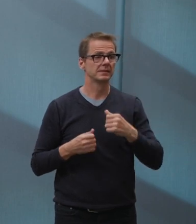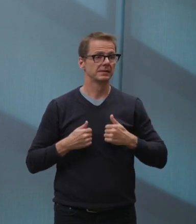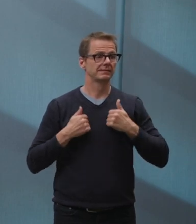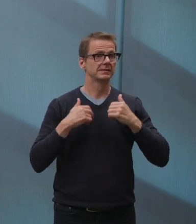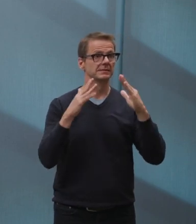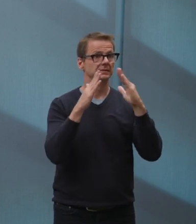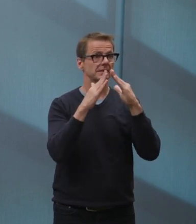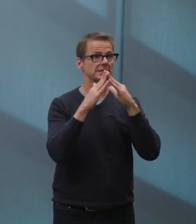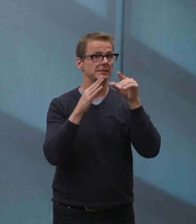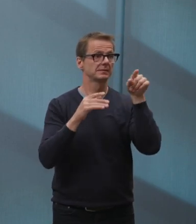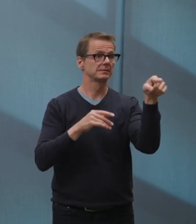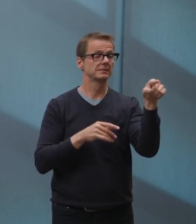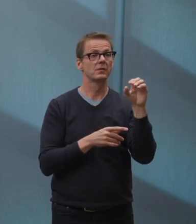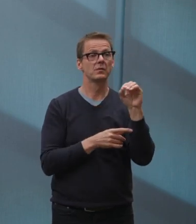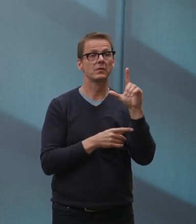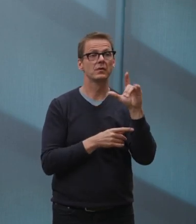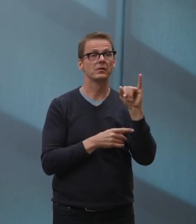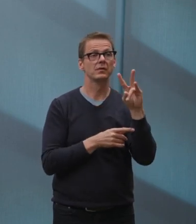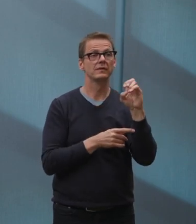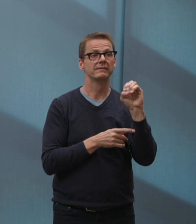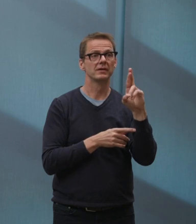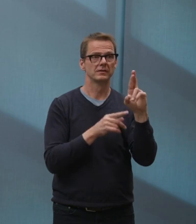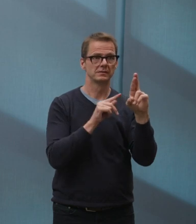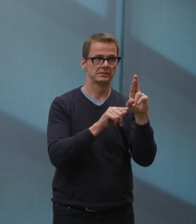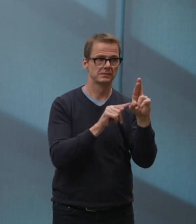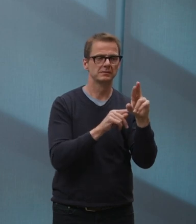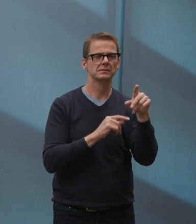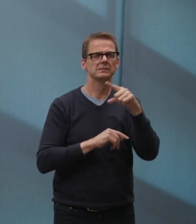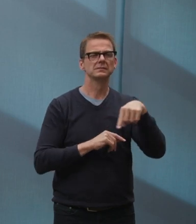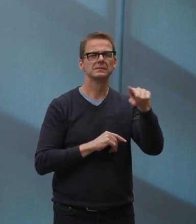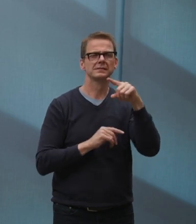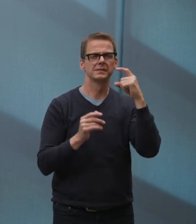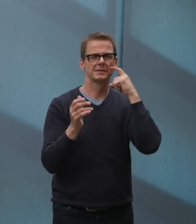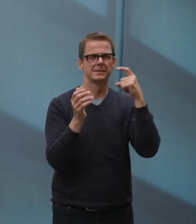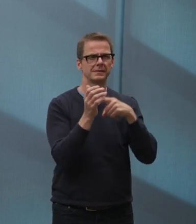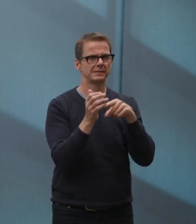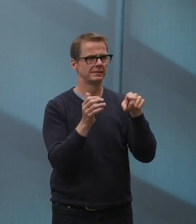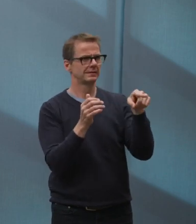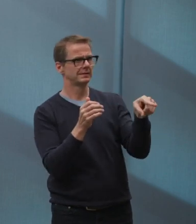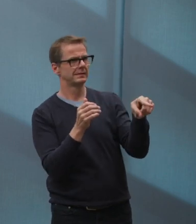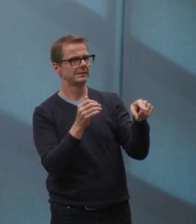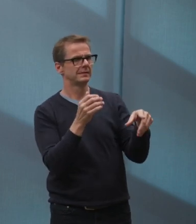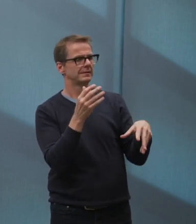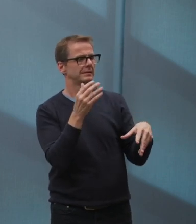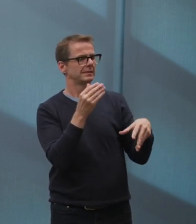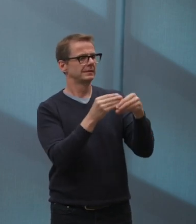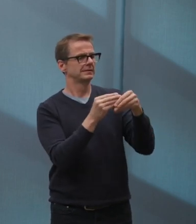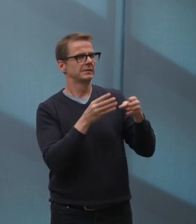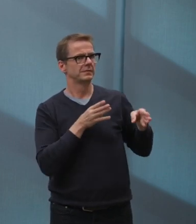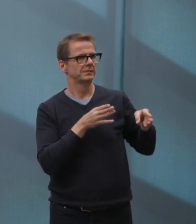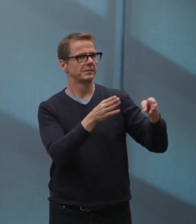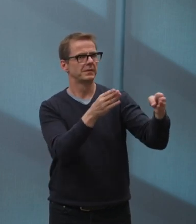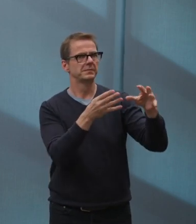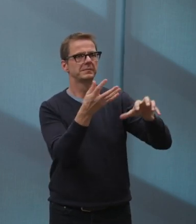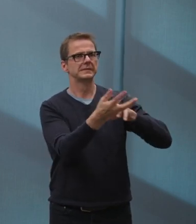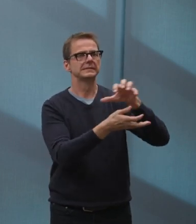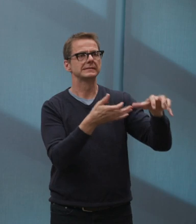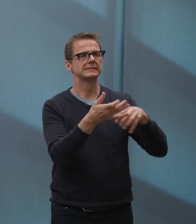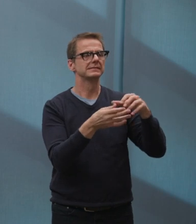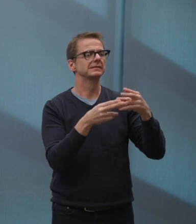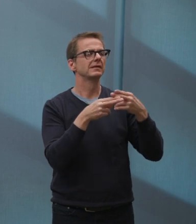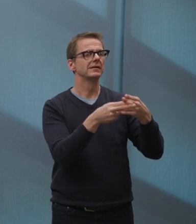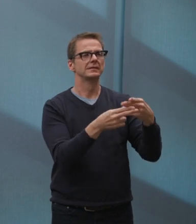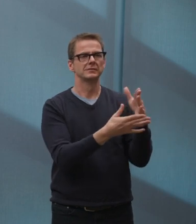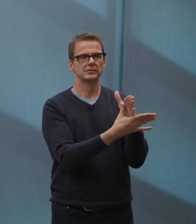areas to move safely and practice physical distancing outdoors while staying close to home. Shared streets are open